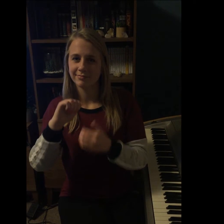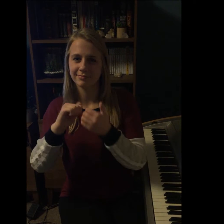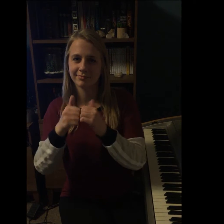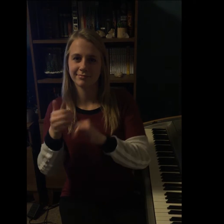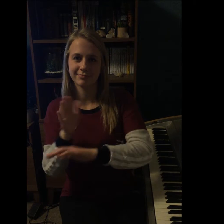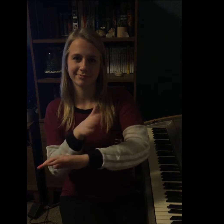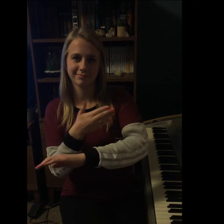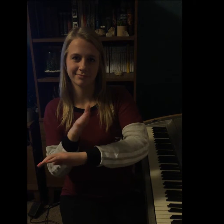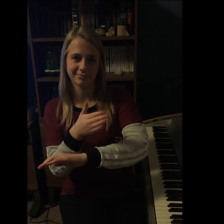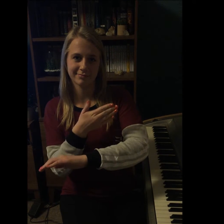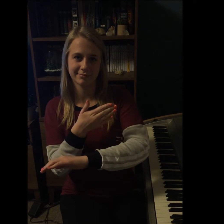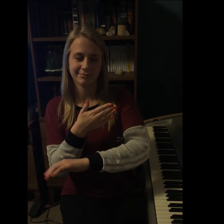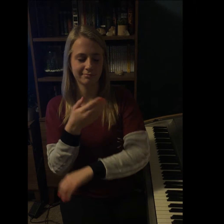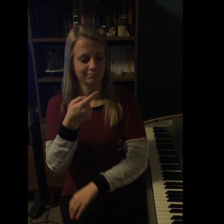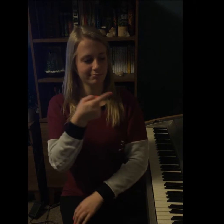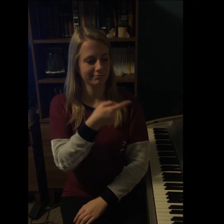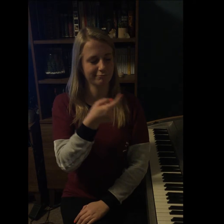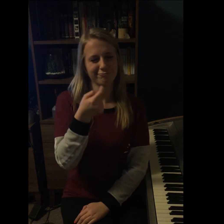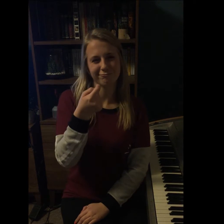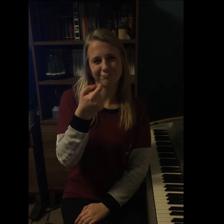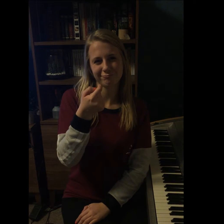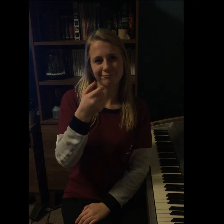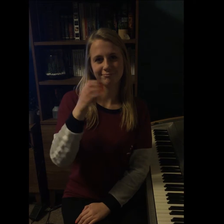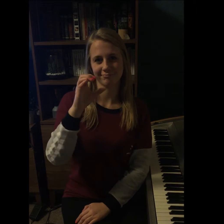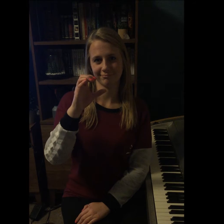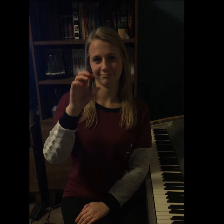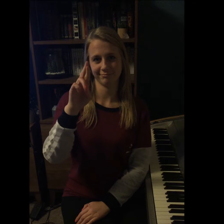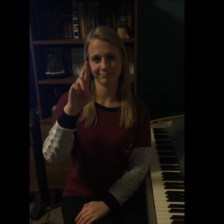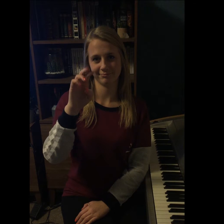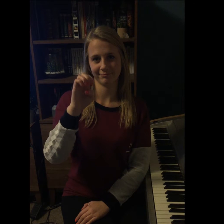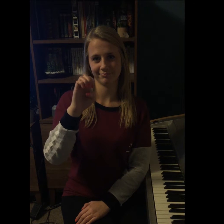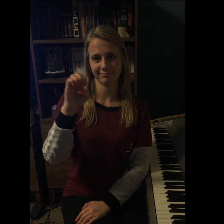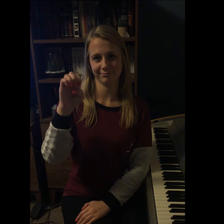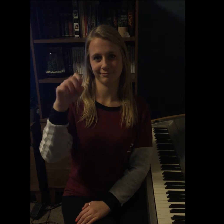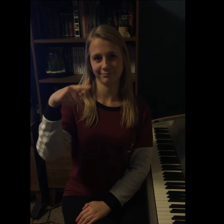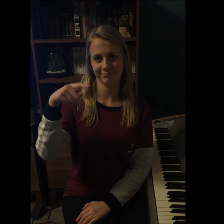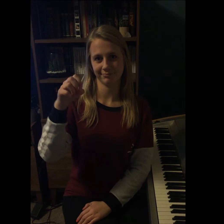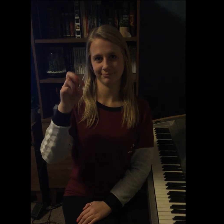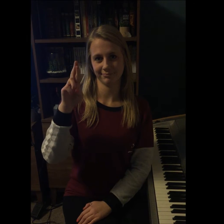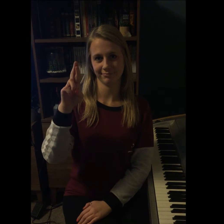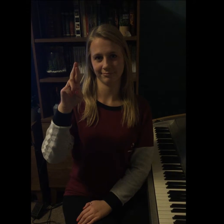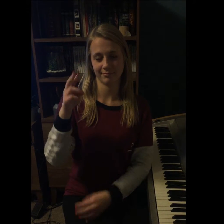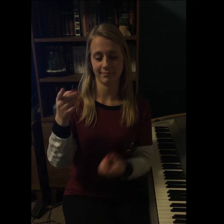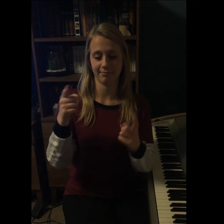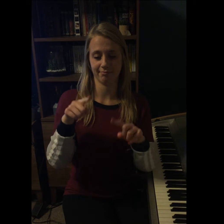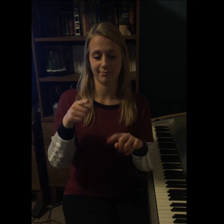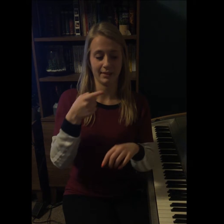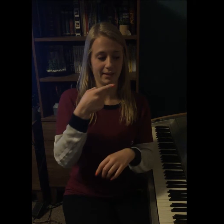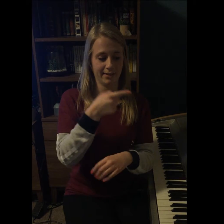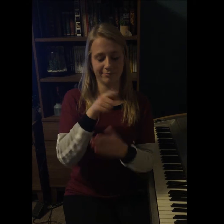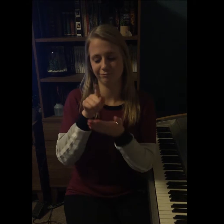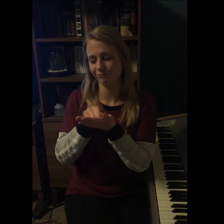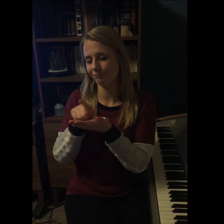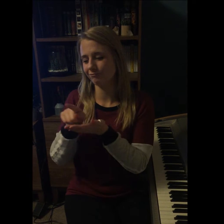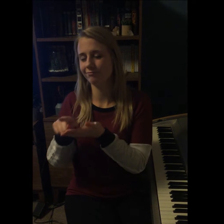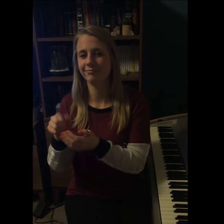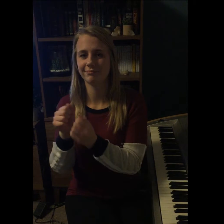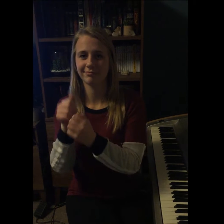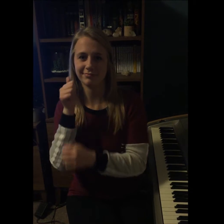In sleep he sang to me In dreams he came